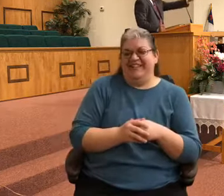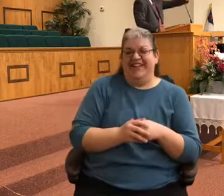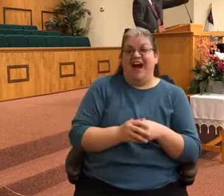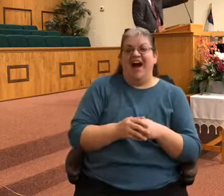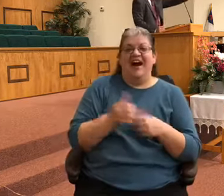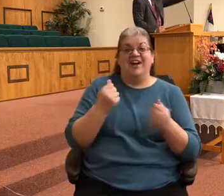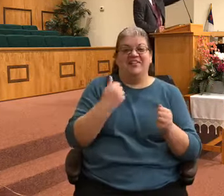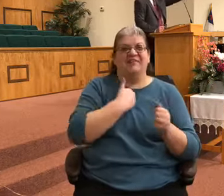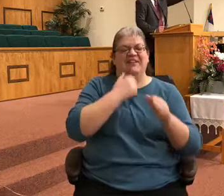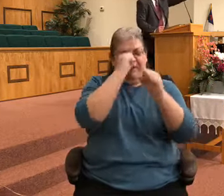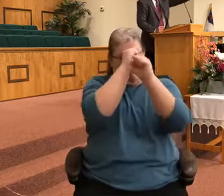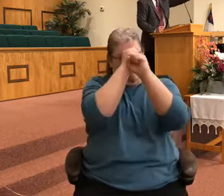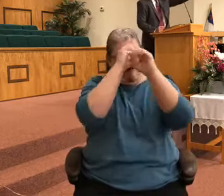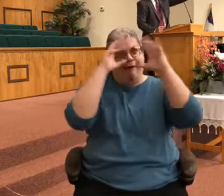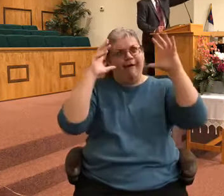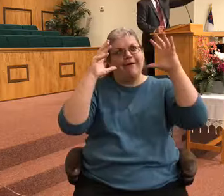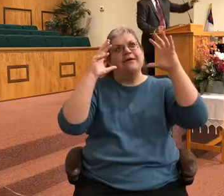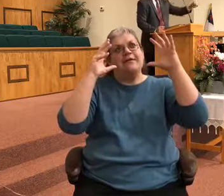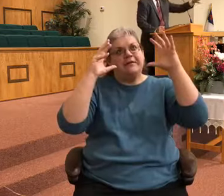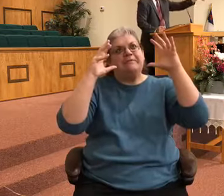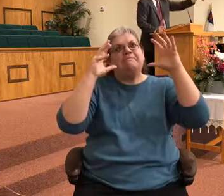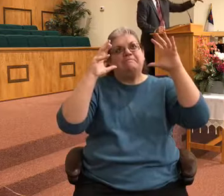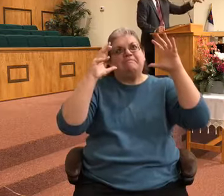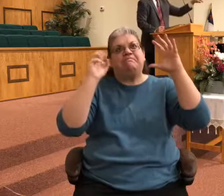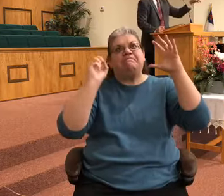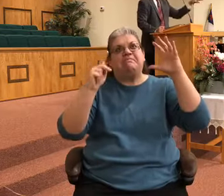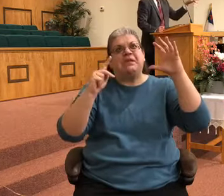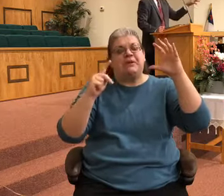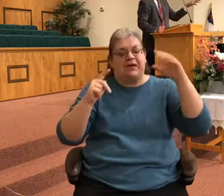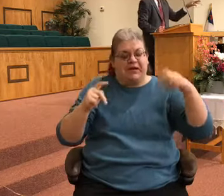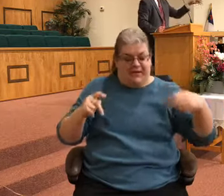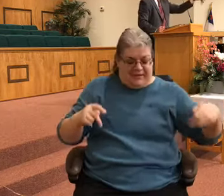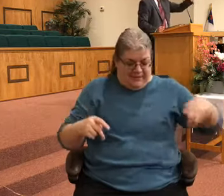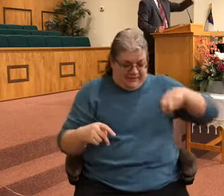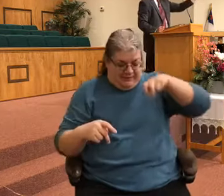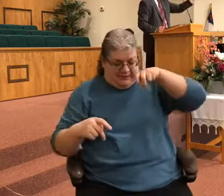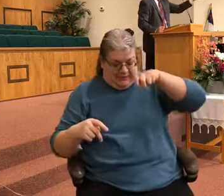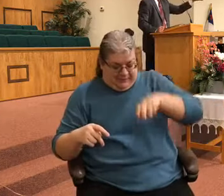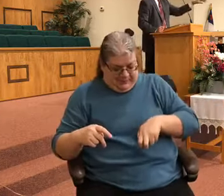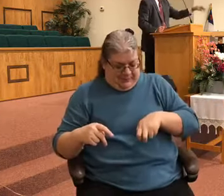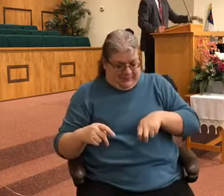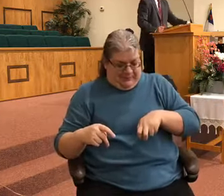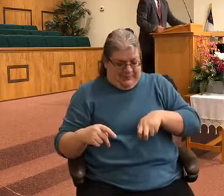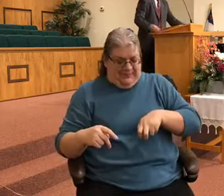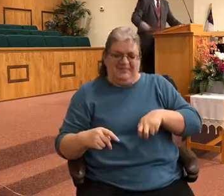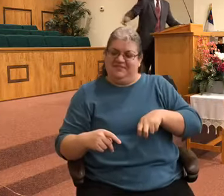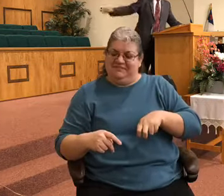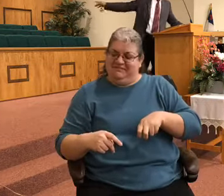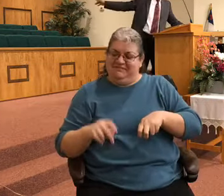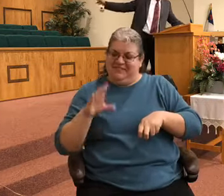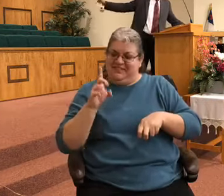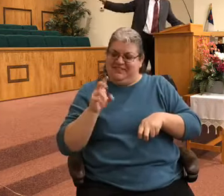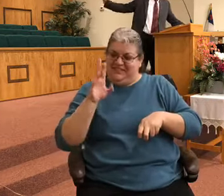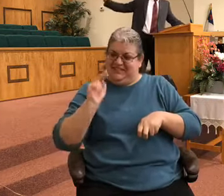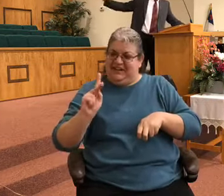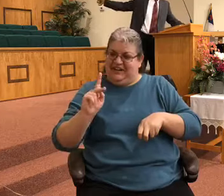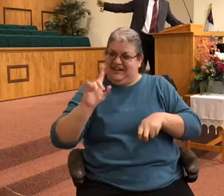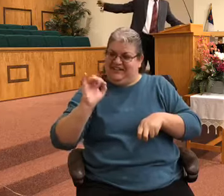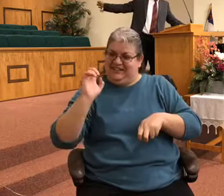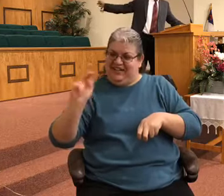so-and-so has stepped into the baptismal, or the dunk tank. I'll start calling the baptism tank